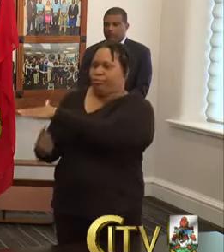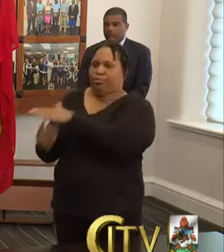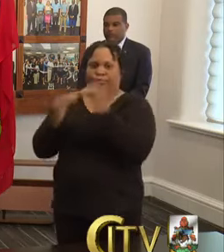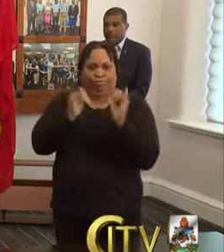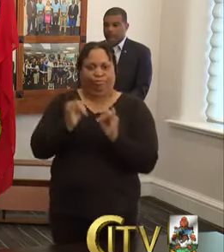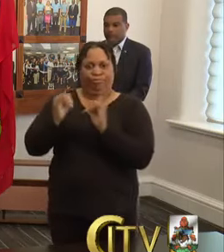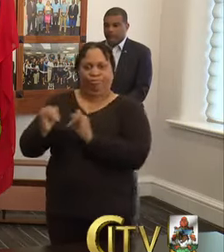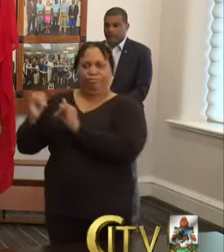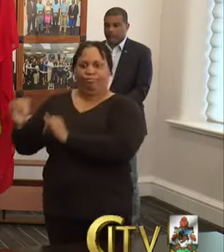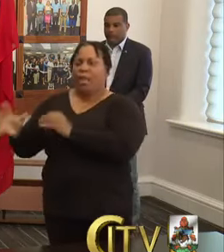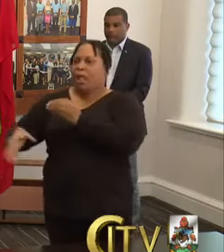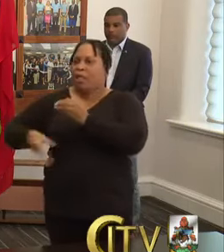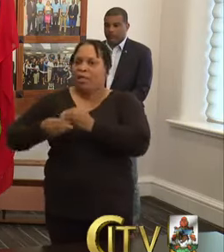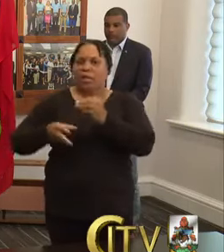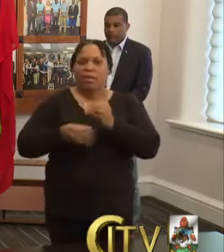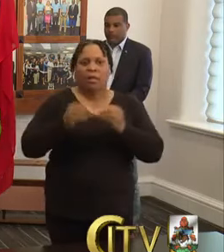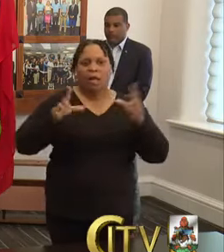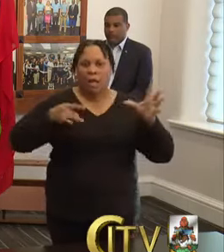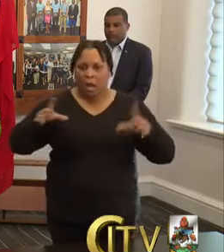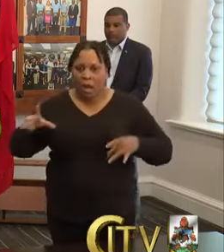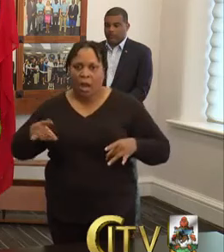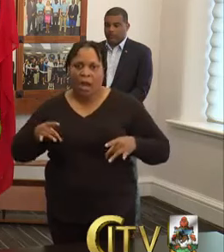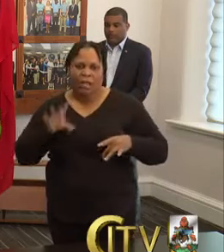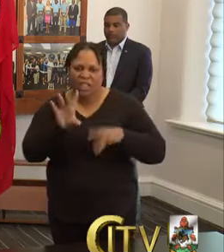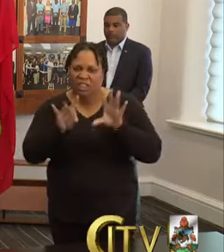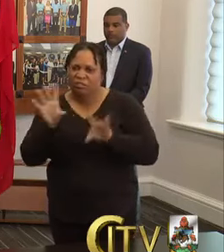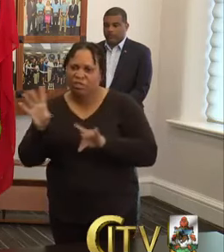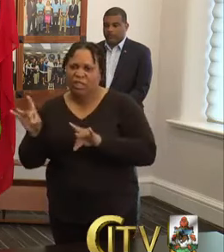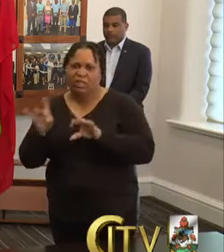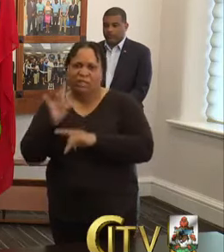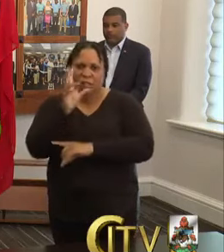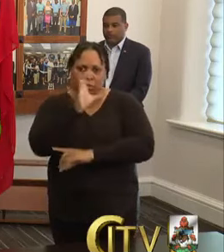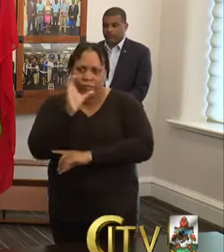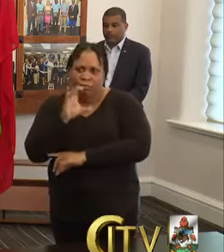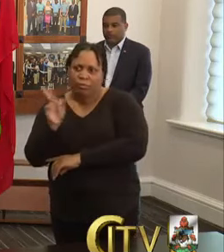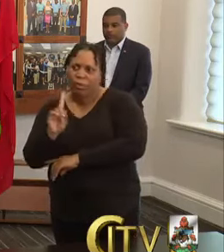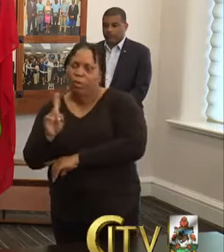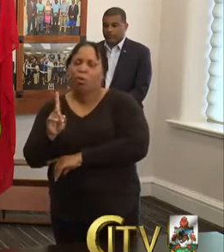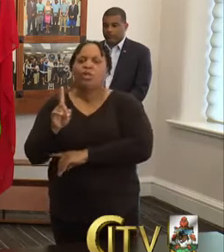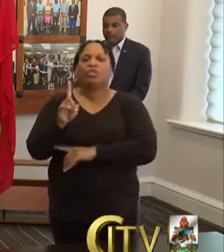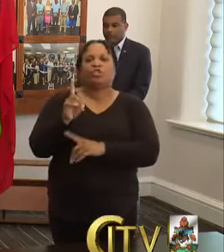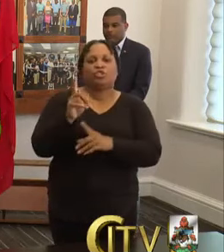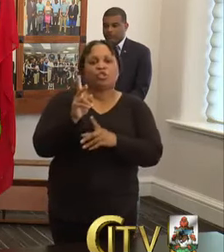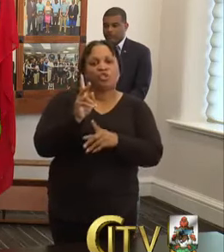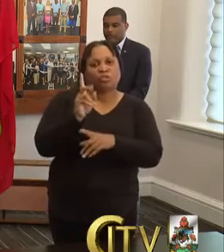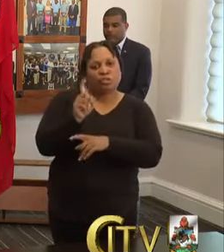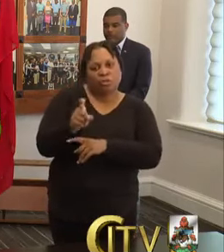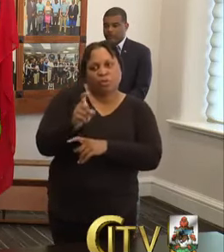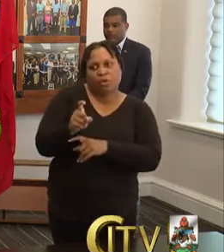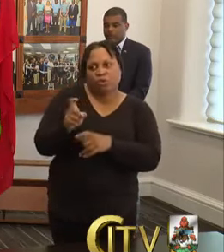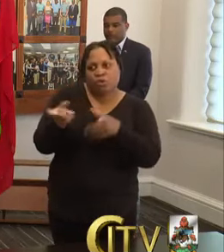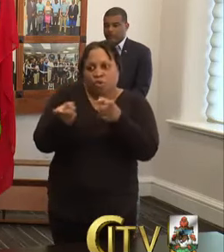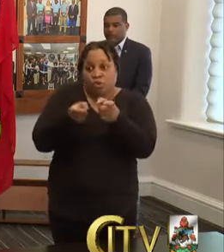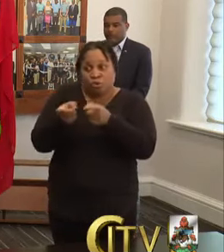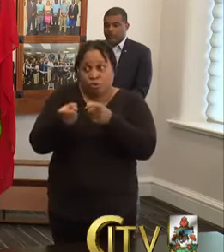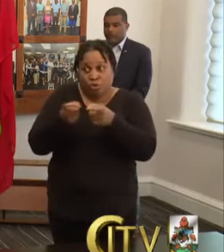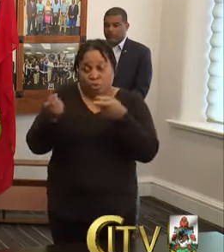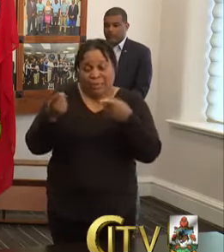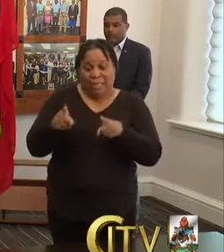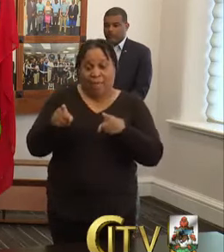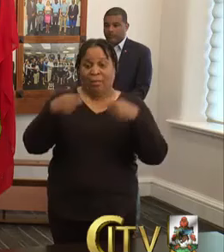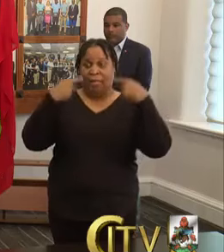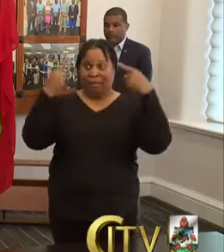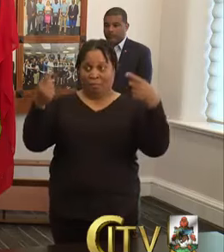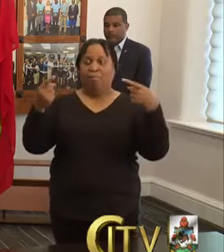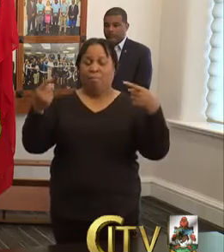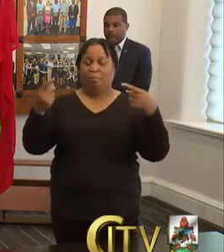having to do additional, uh, contact tracing. So this is to keep a lid on the work that will happen inside of, uh, public health. But I'm just going